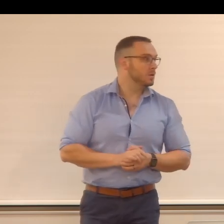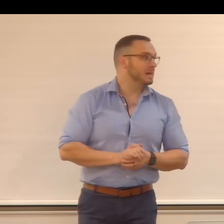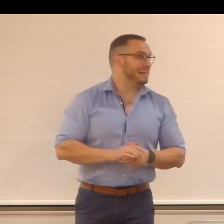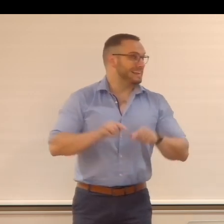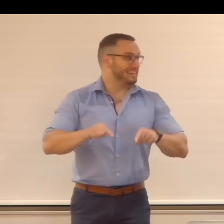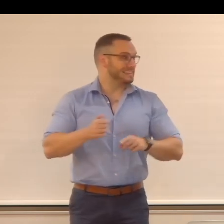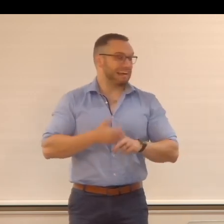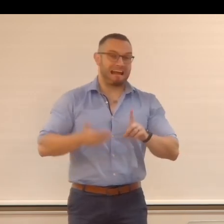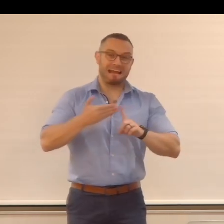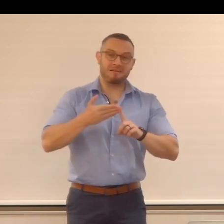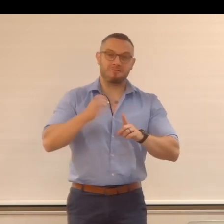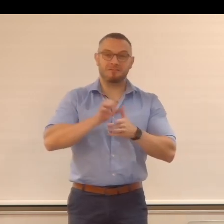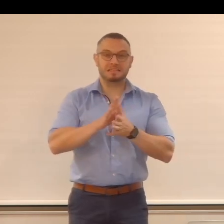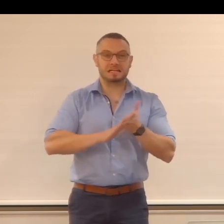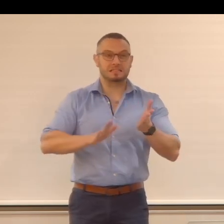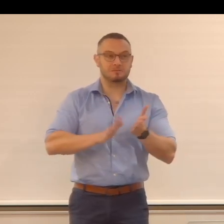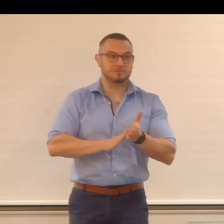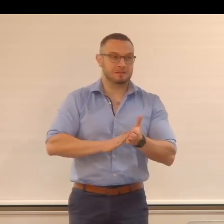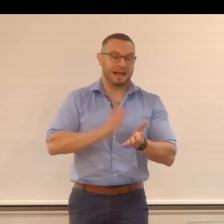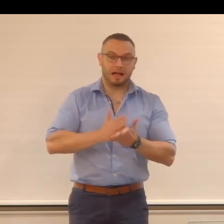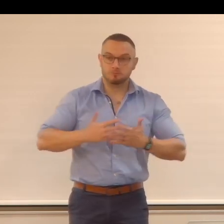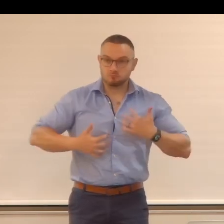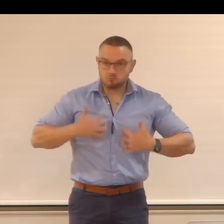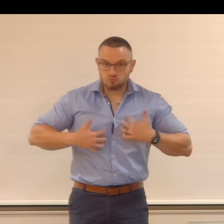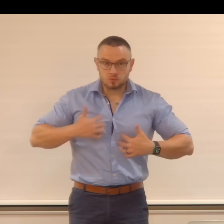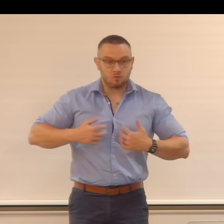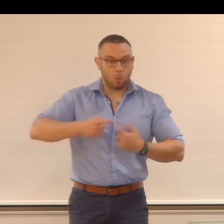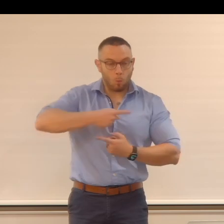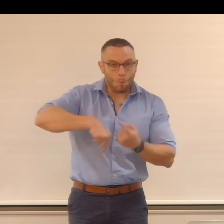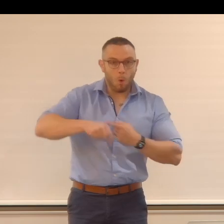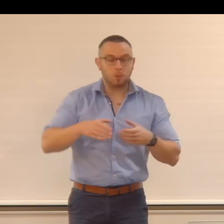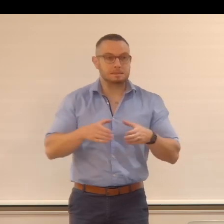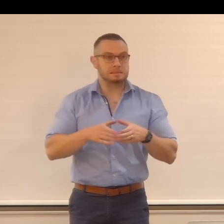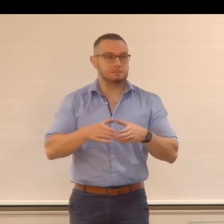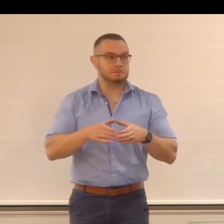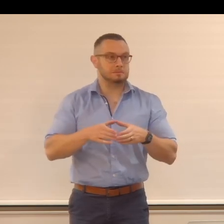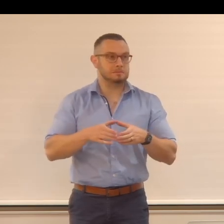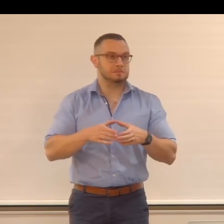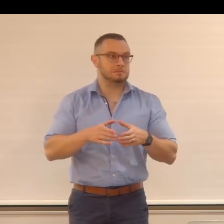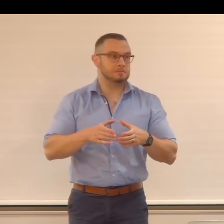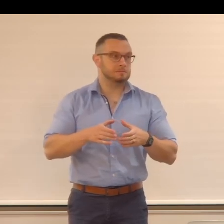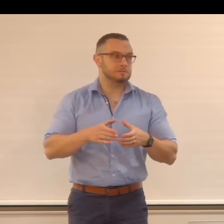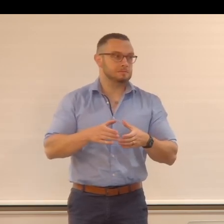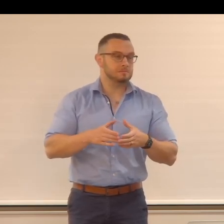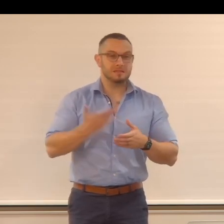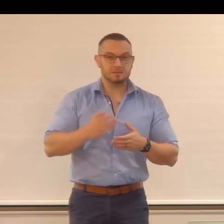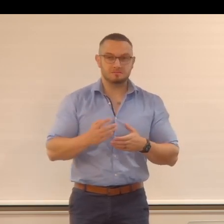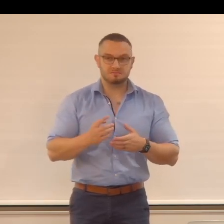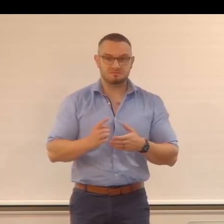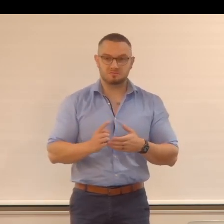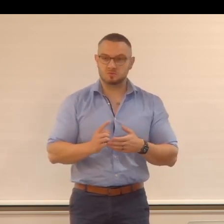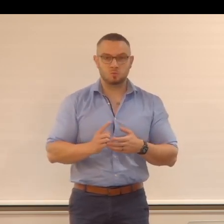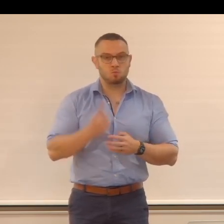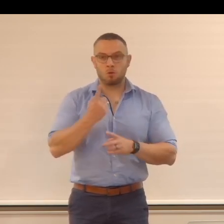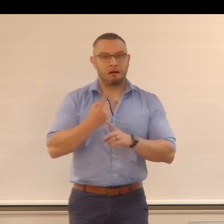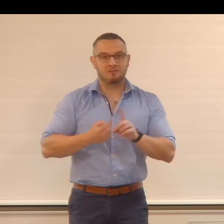what Chasm does. I'm incredibly thankful for all my team, really. It's been more than a year and a half to plan all of